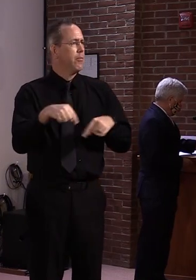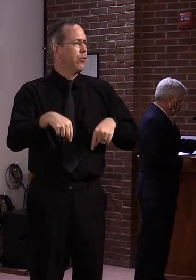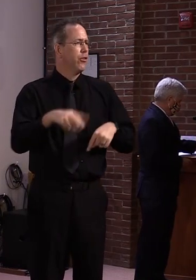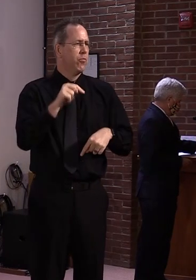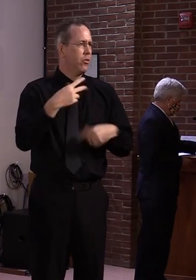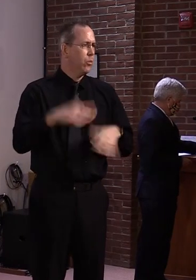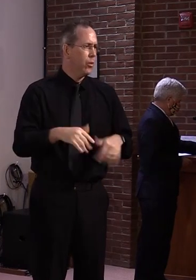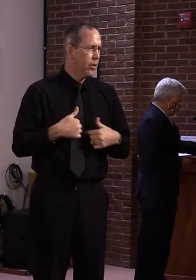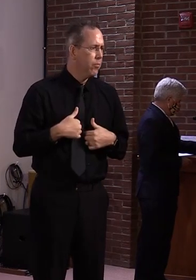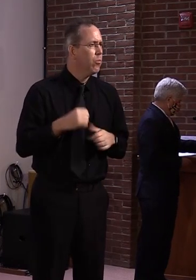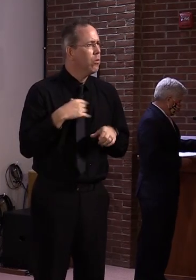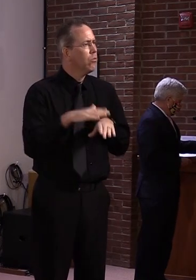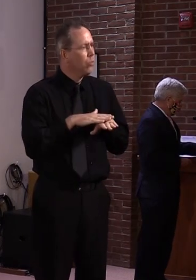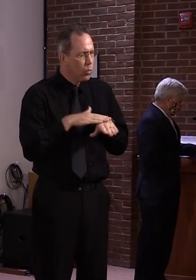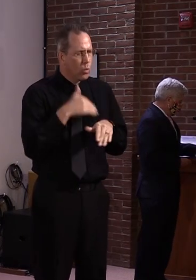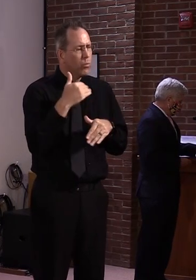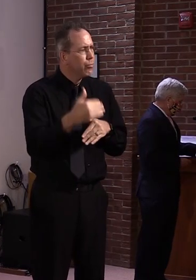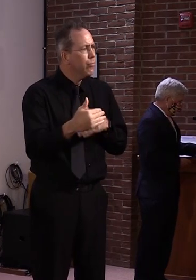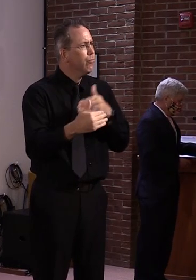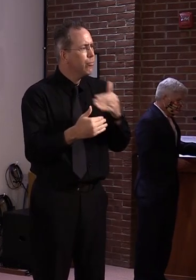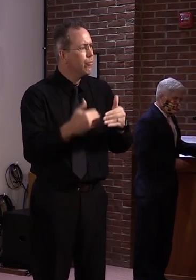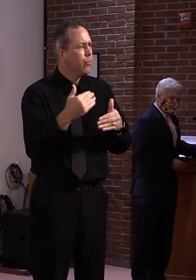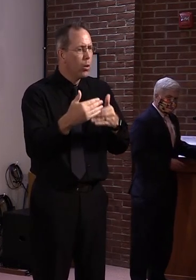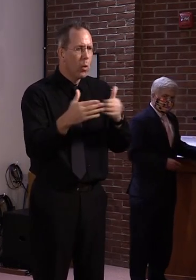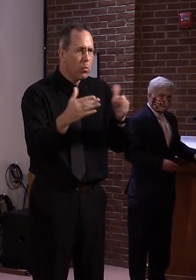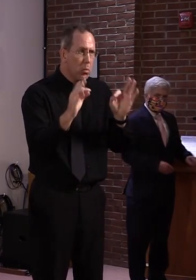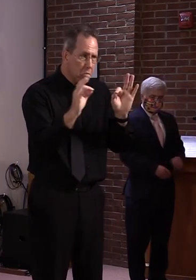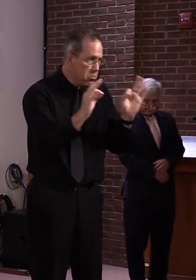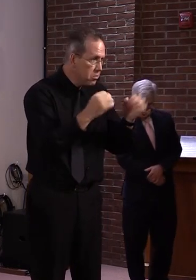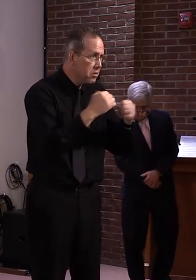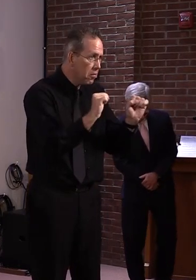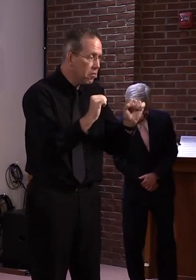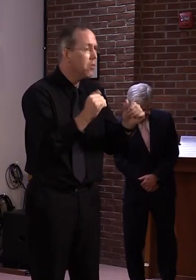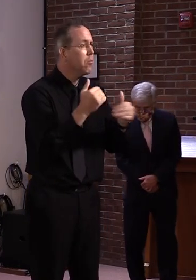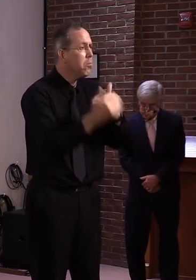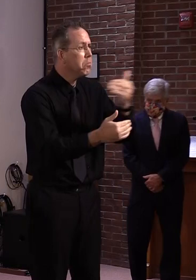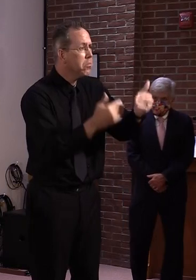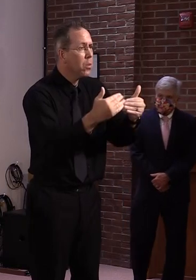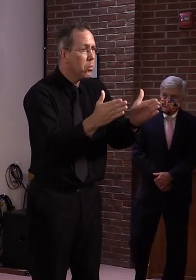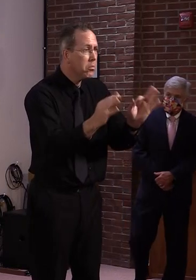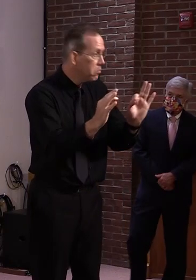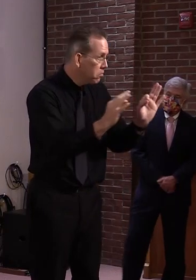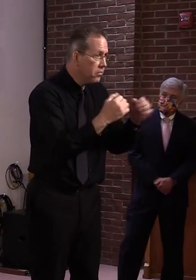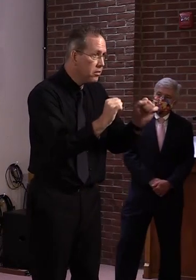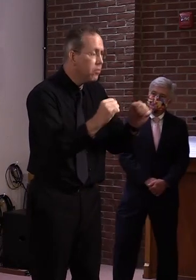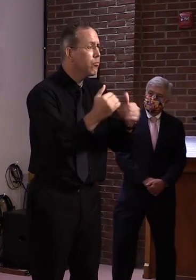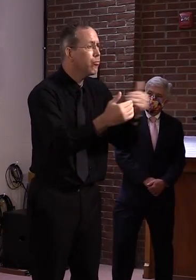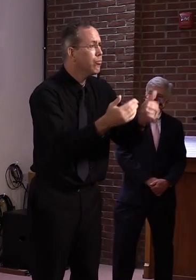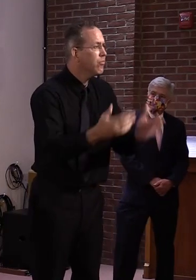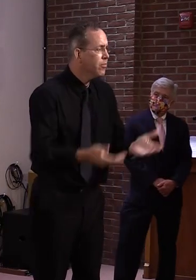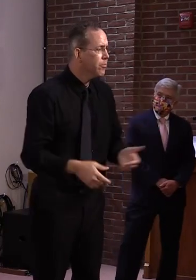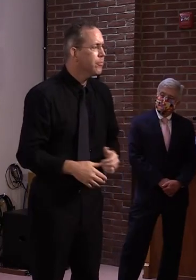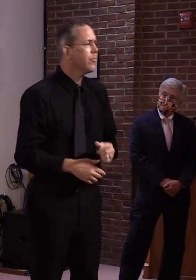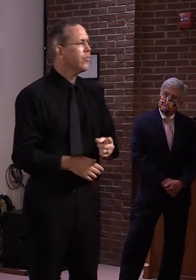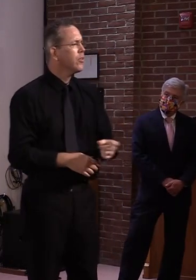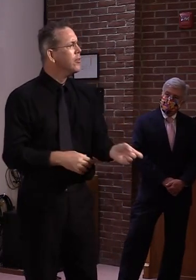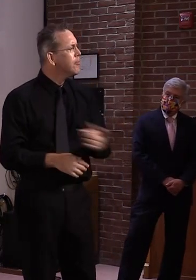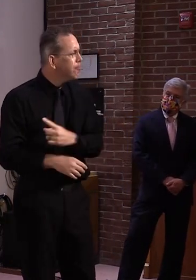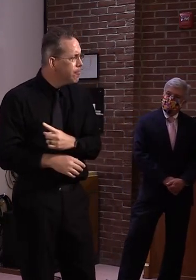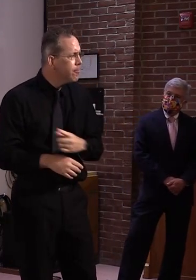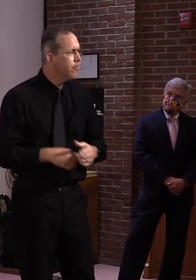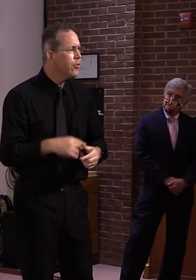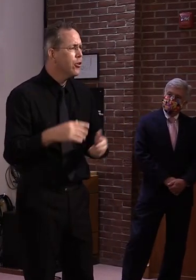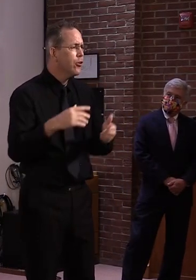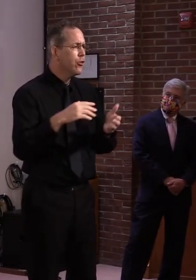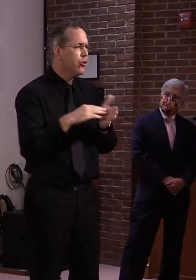Sure. I can see that. And you mentioned that you would be okay with someone painting liberty and justice for all. Would freedom